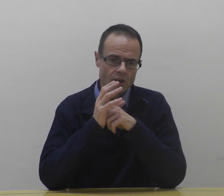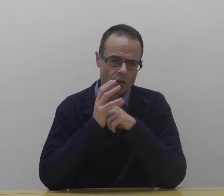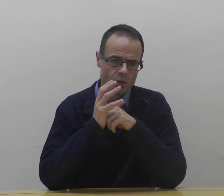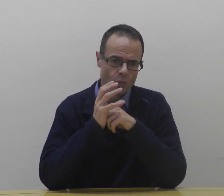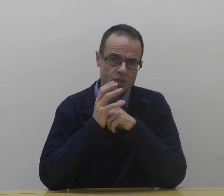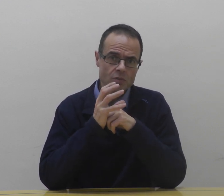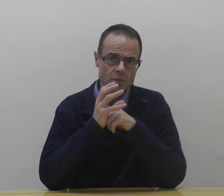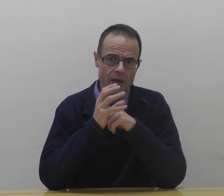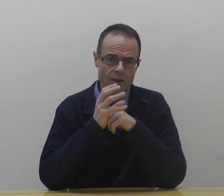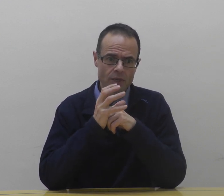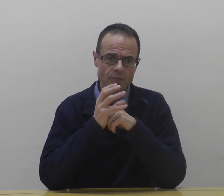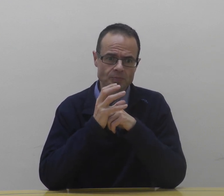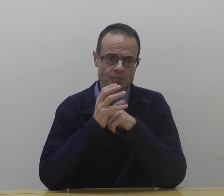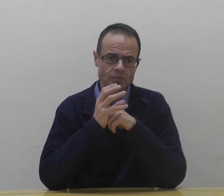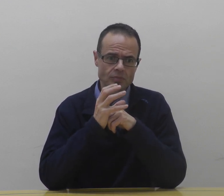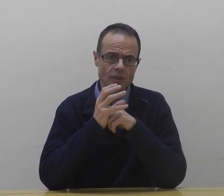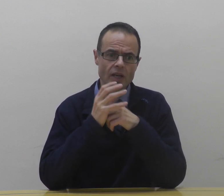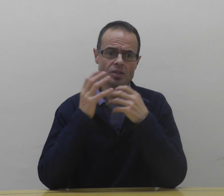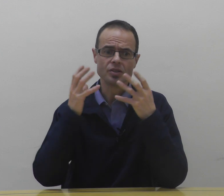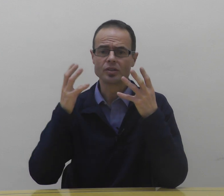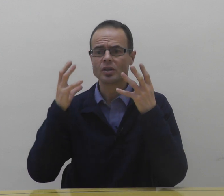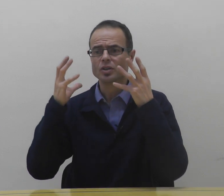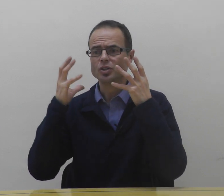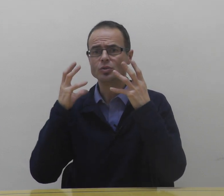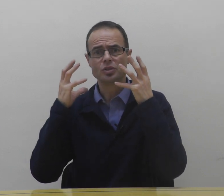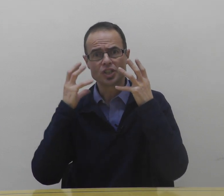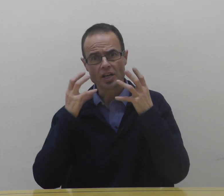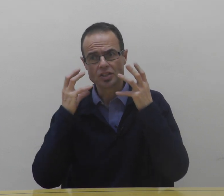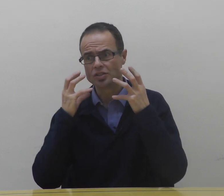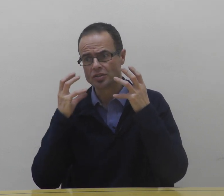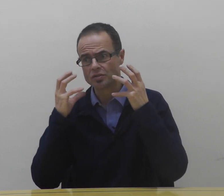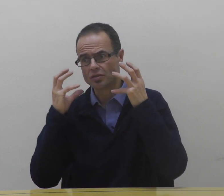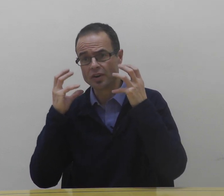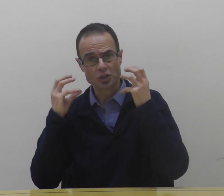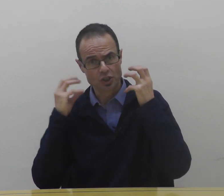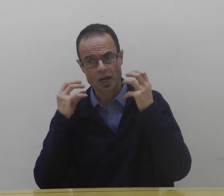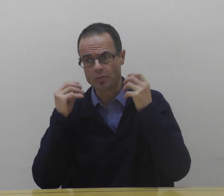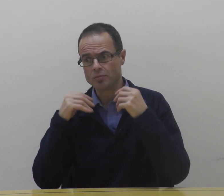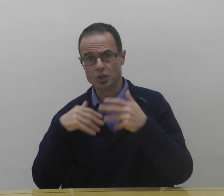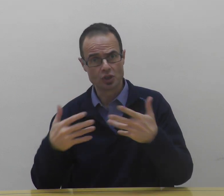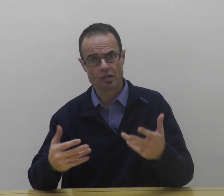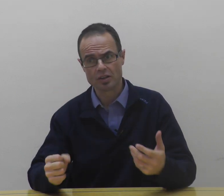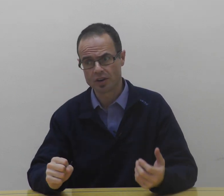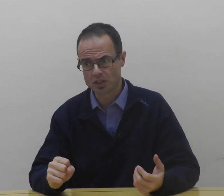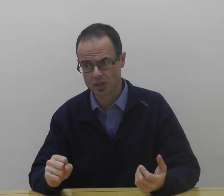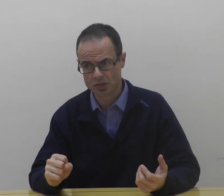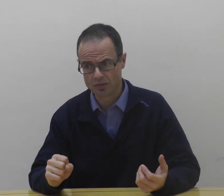What seems to be happening is that due to the changes in facial shape due to craniofacial dystrophy,